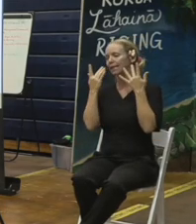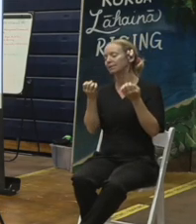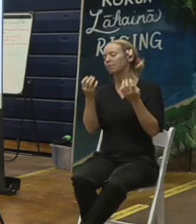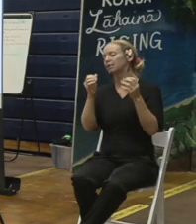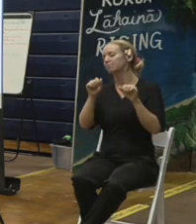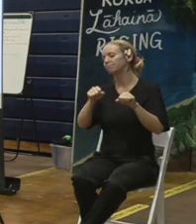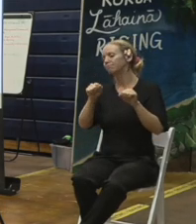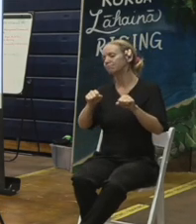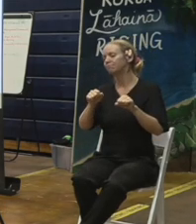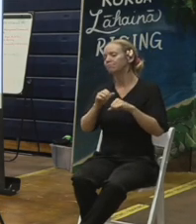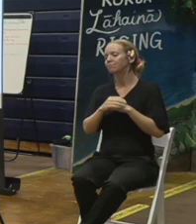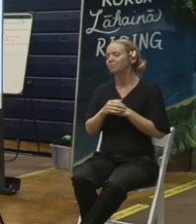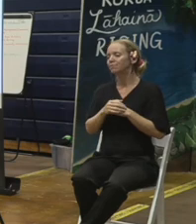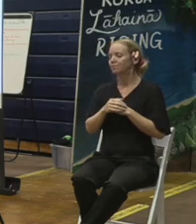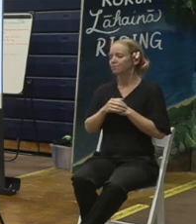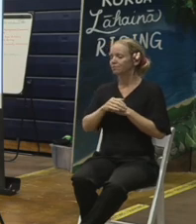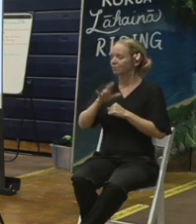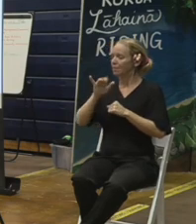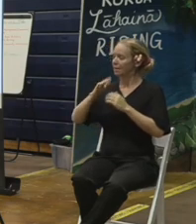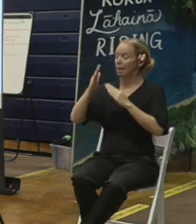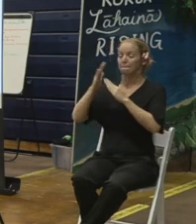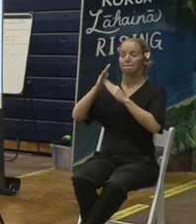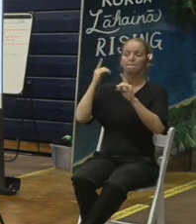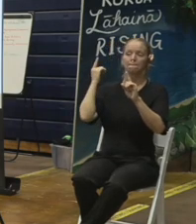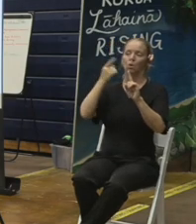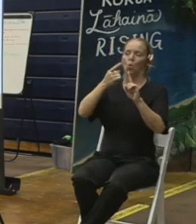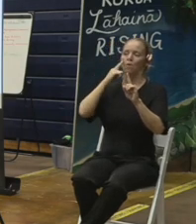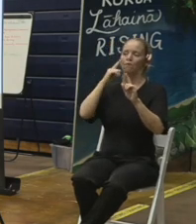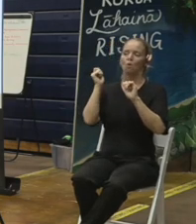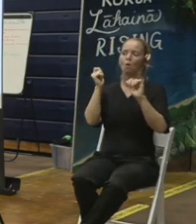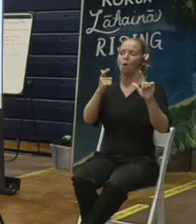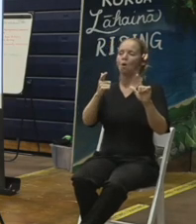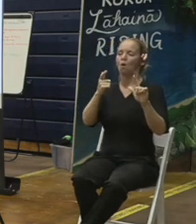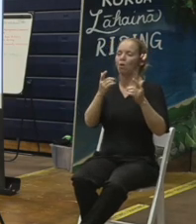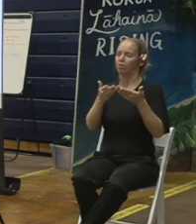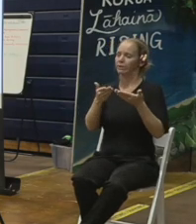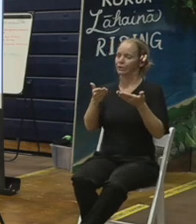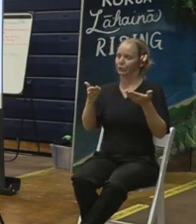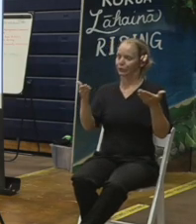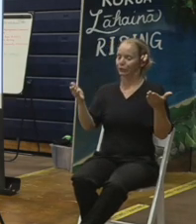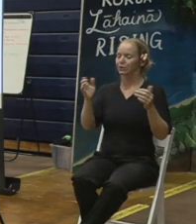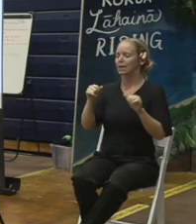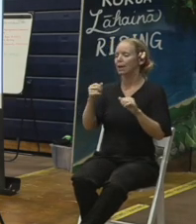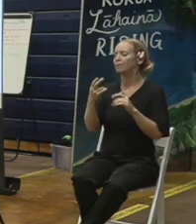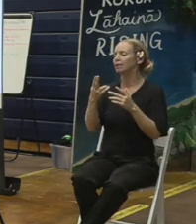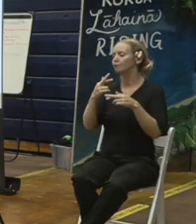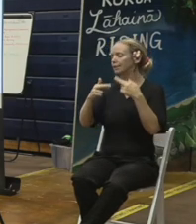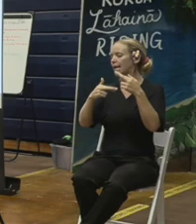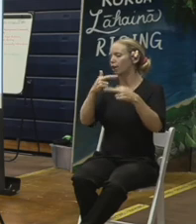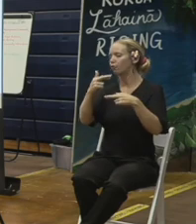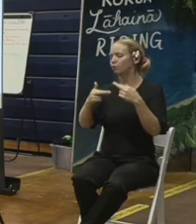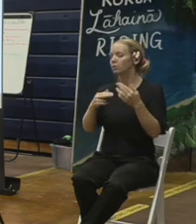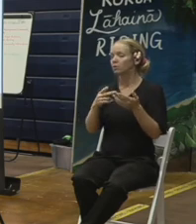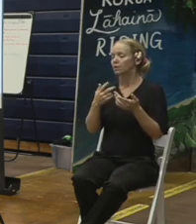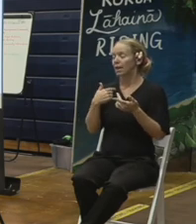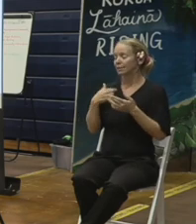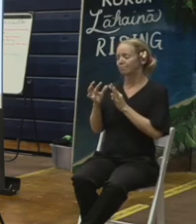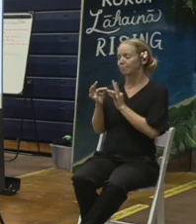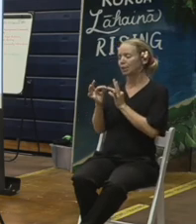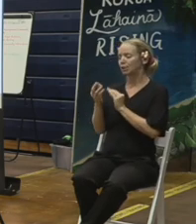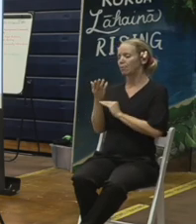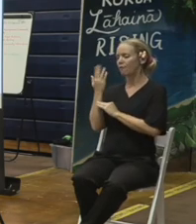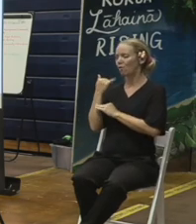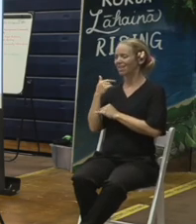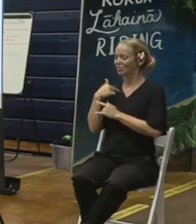So that is absolutely the goal for all those materials that can be recycled. And as I mentioned earlier, there is a